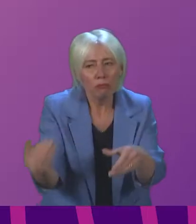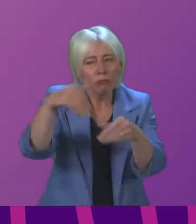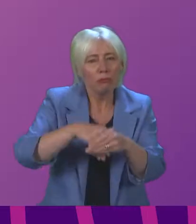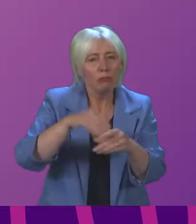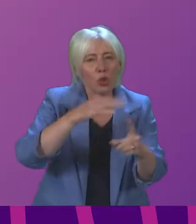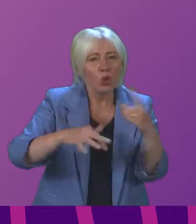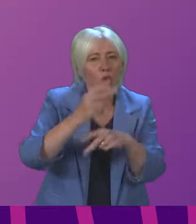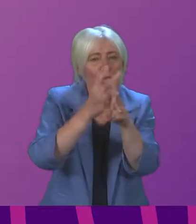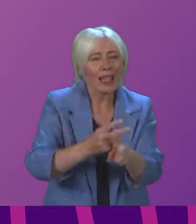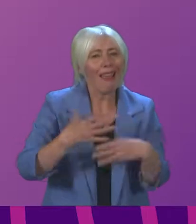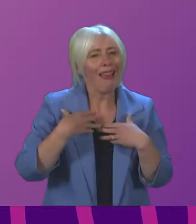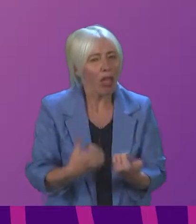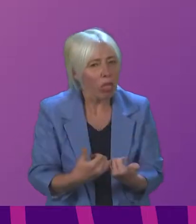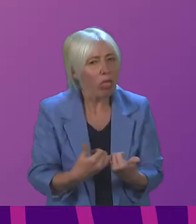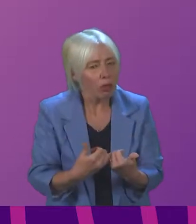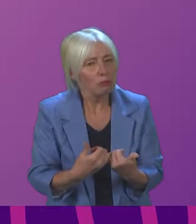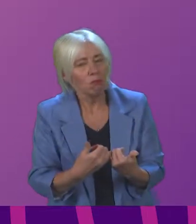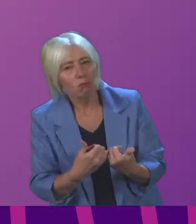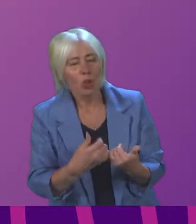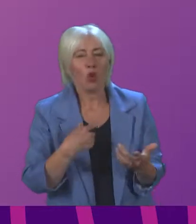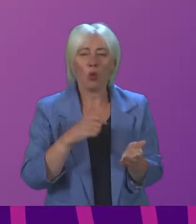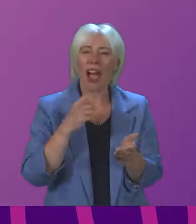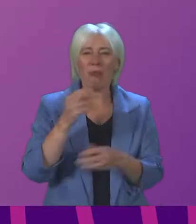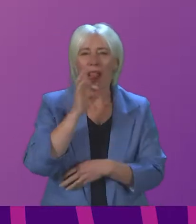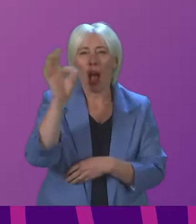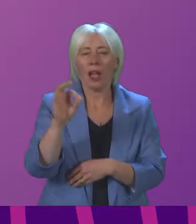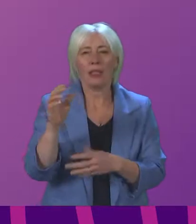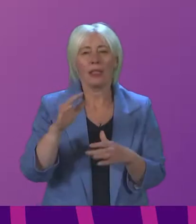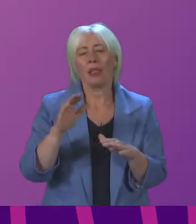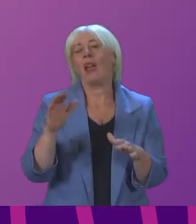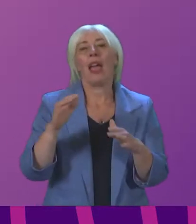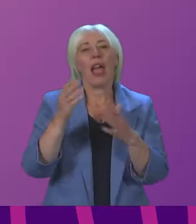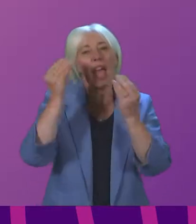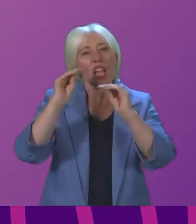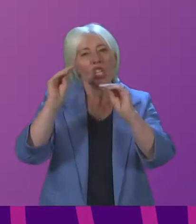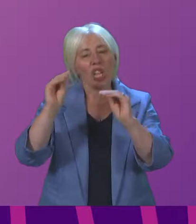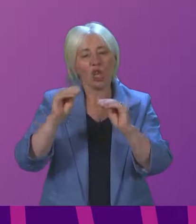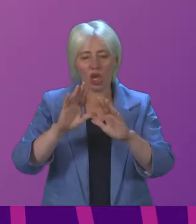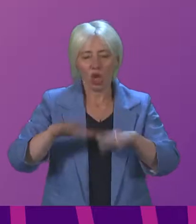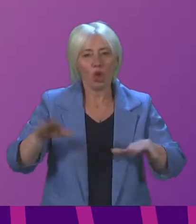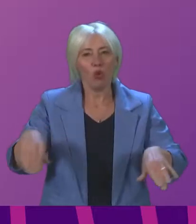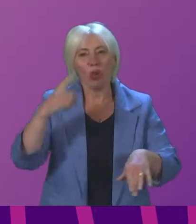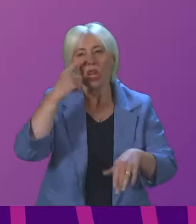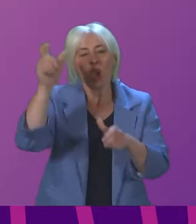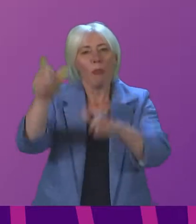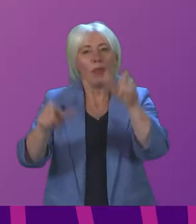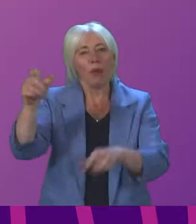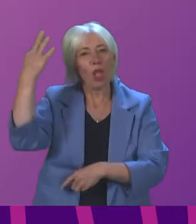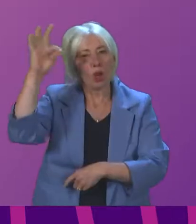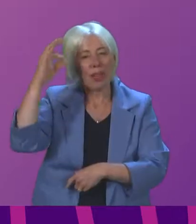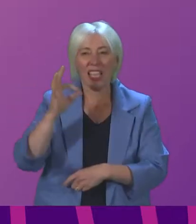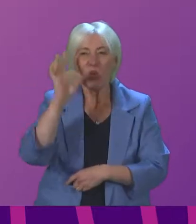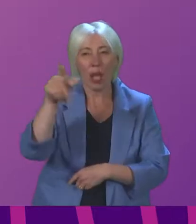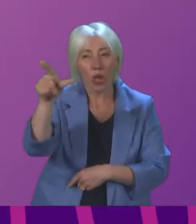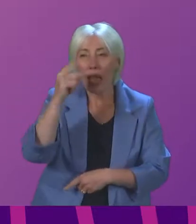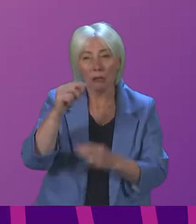health and social care. And with that in mind, I've written to colleagues on the Education, Children's and Young People's Committee to see if there's any way for them to explore